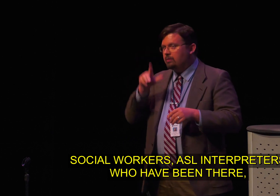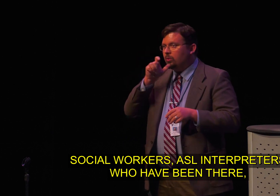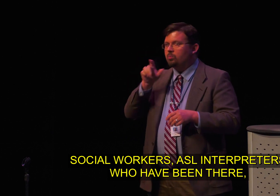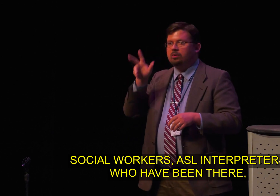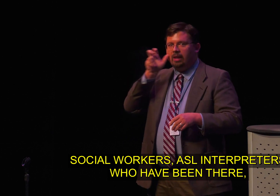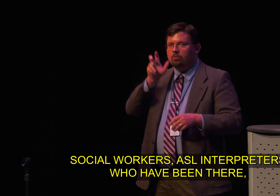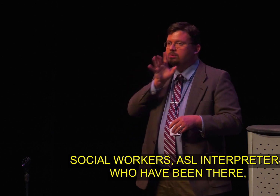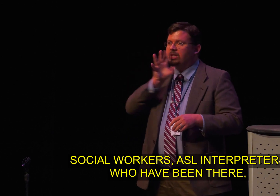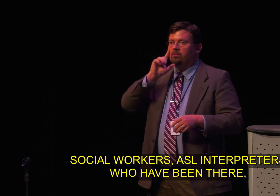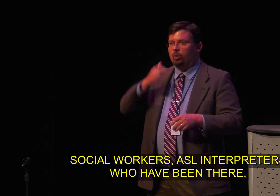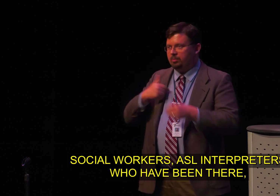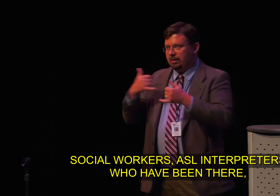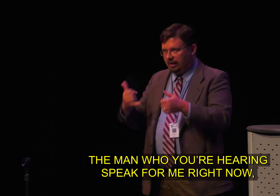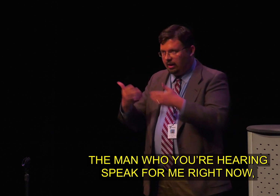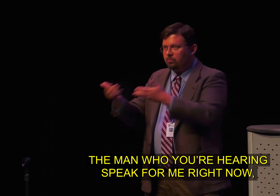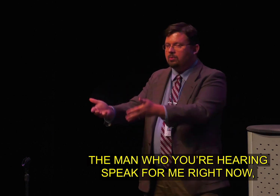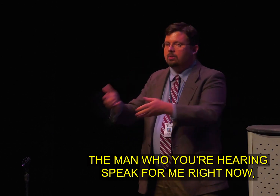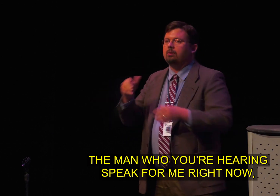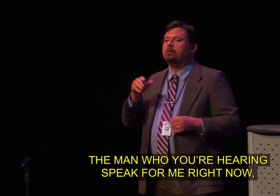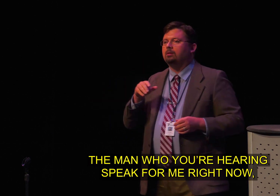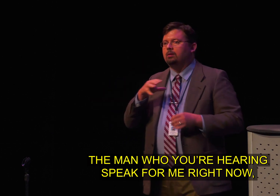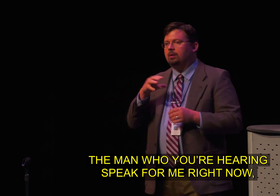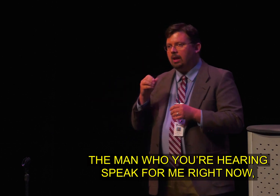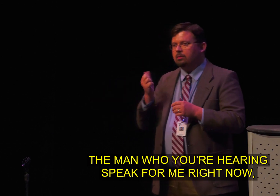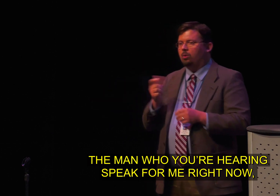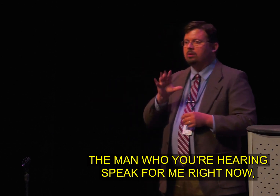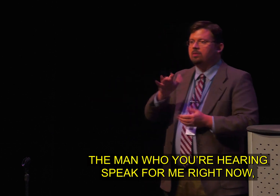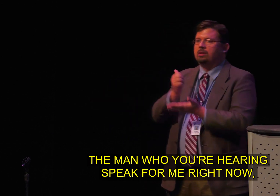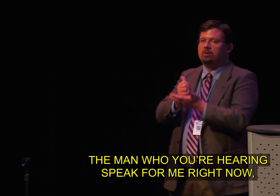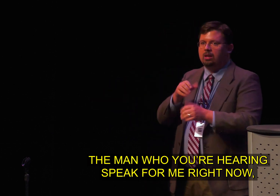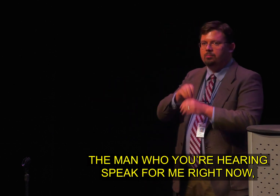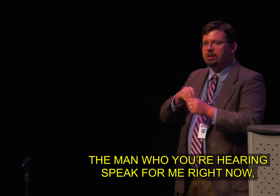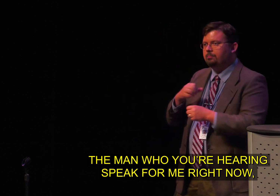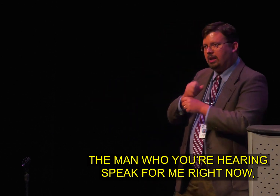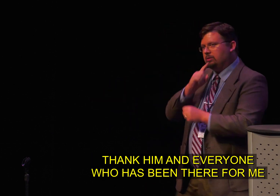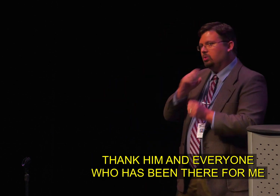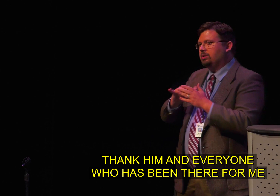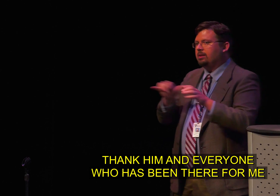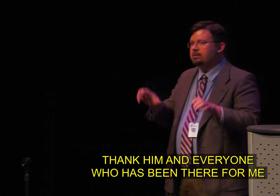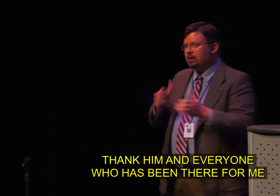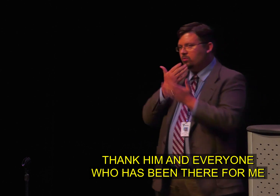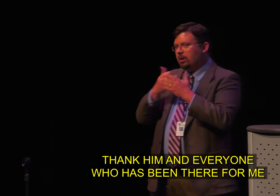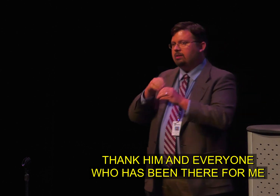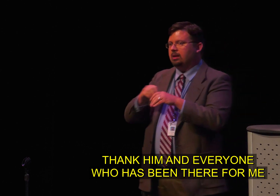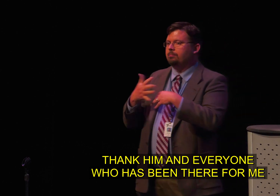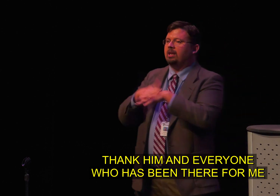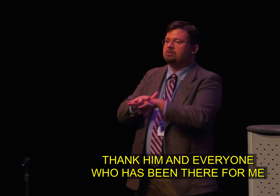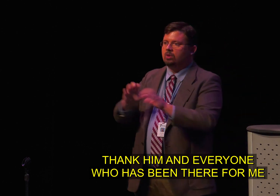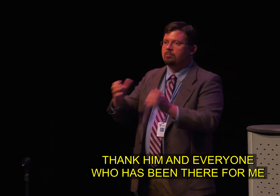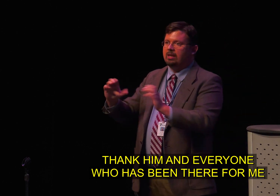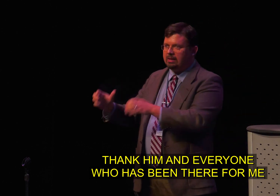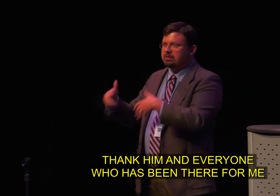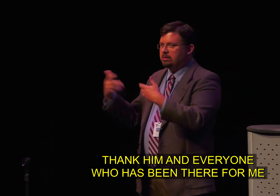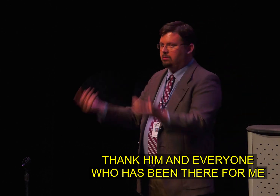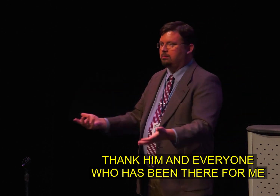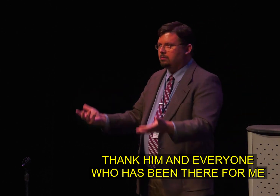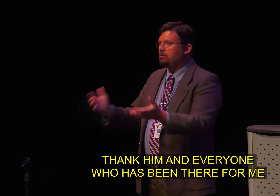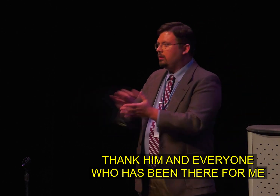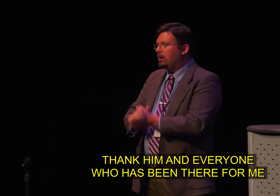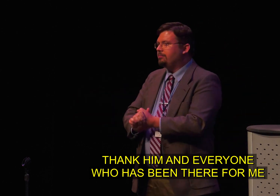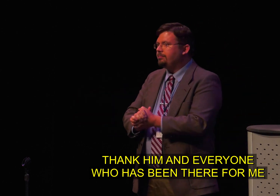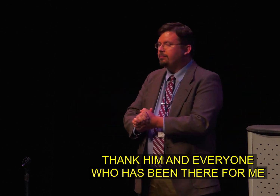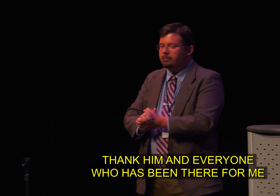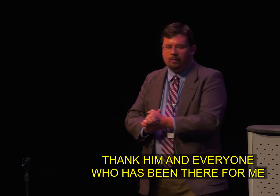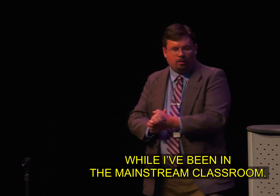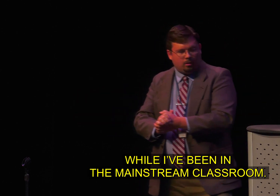interpreters who have been there, the man who you're hearing speak for me right now, I have to thank him, and everyone who has